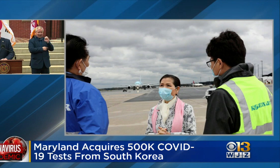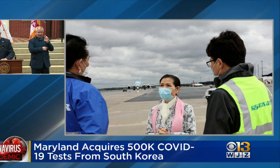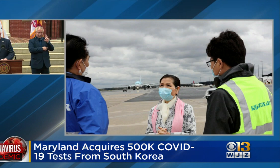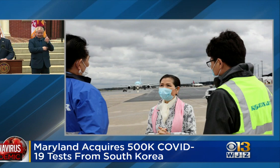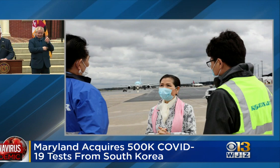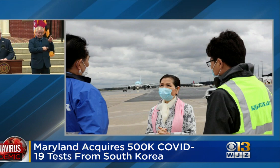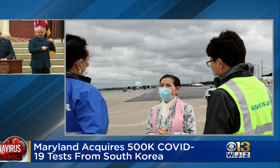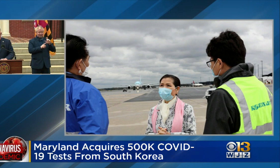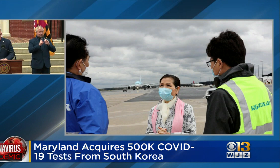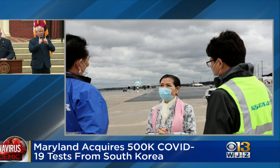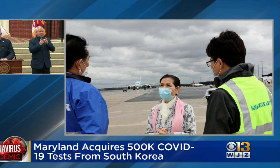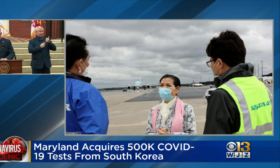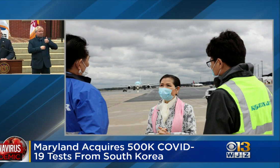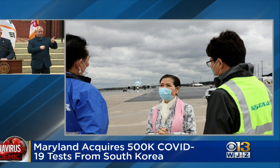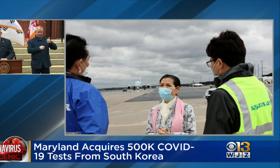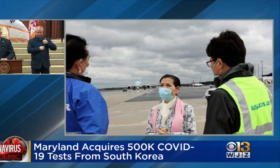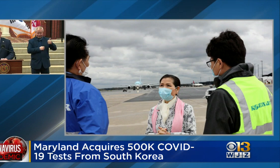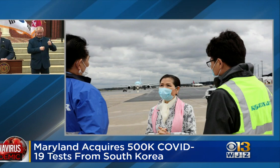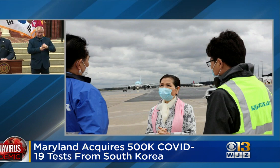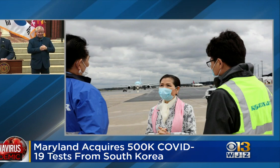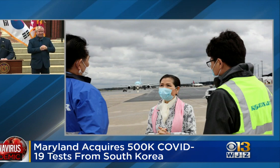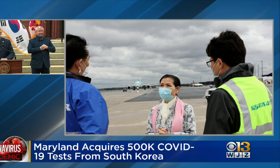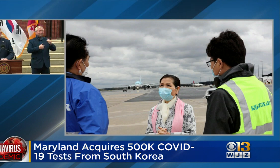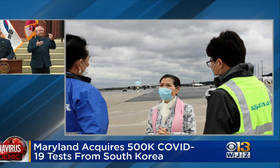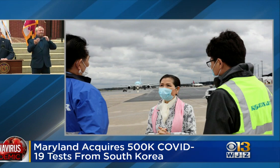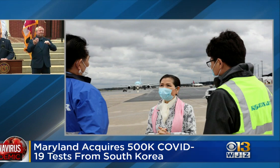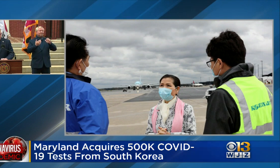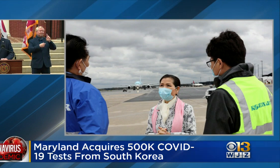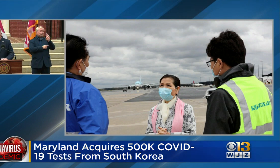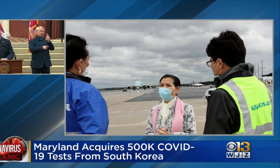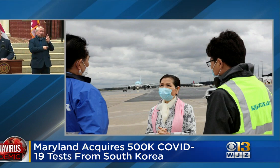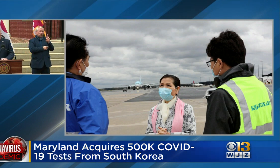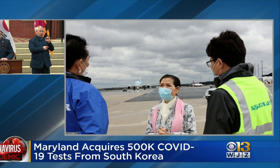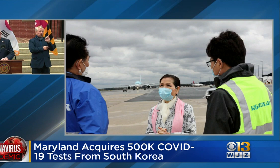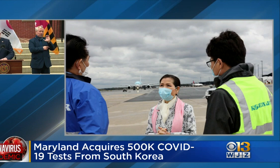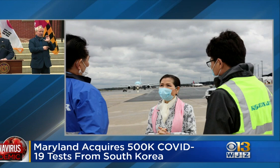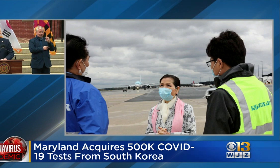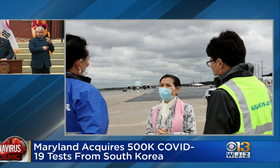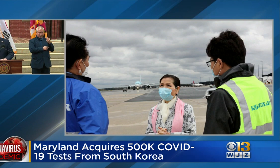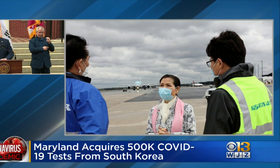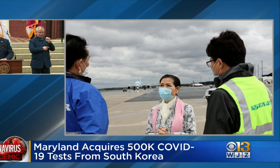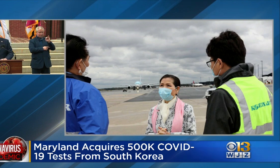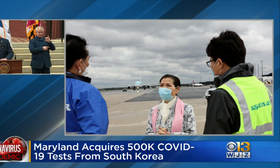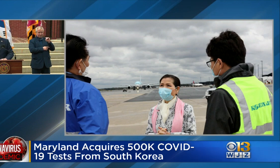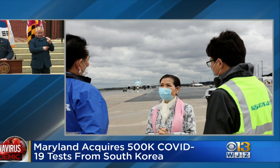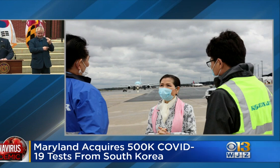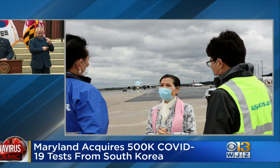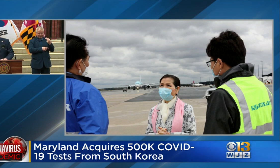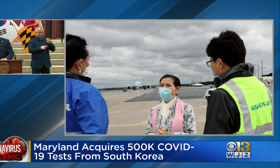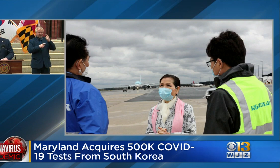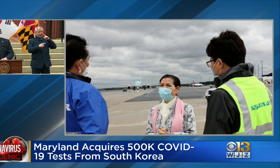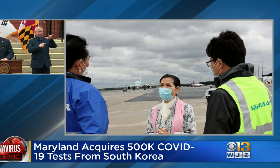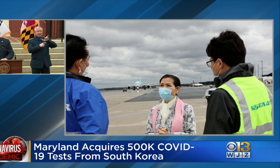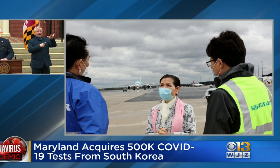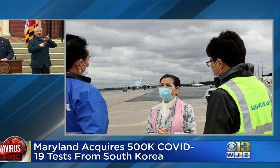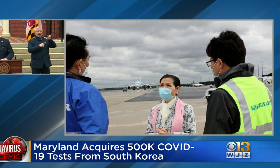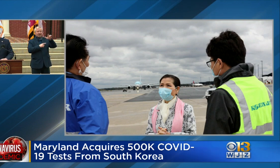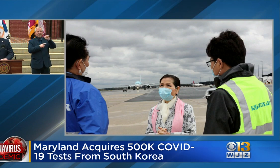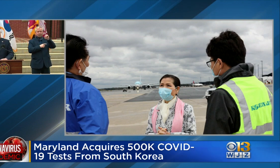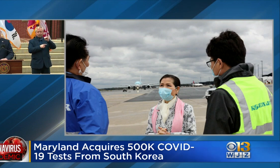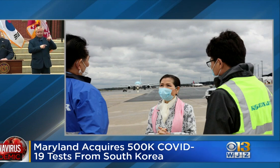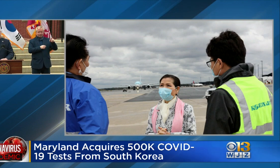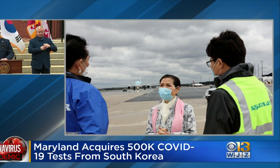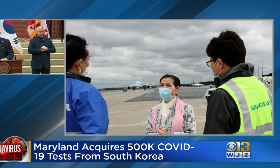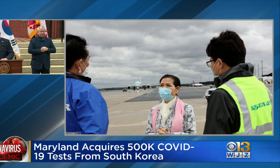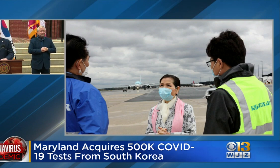Ricky Smith and the Maryland Aviation Administration, Major General Tim Gowen of the Maryland National Guard,